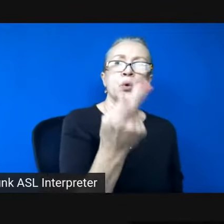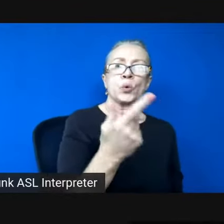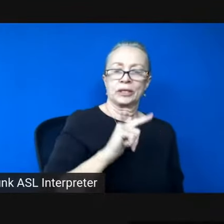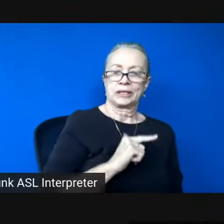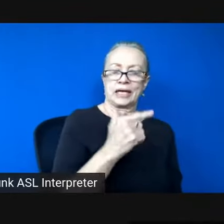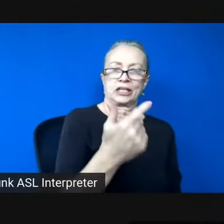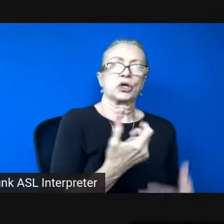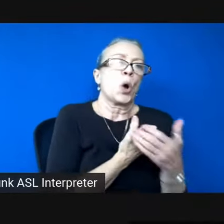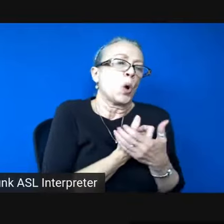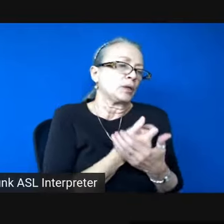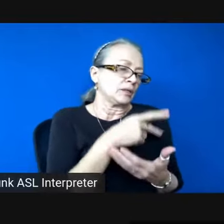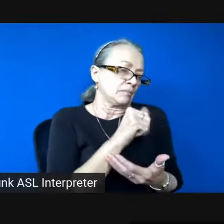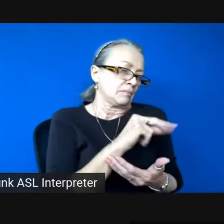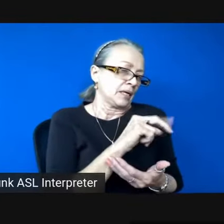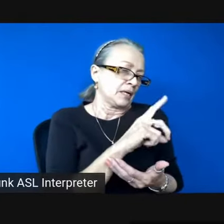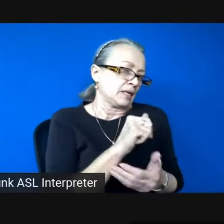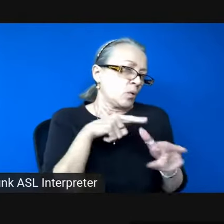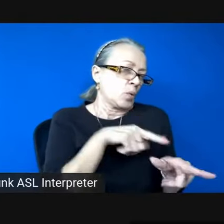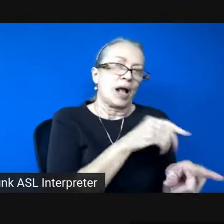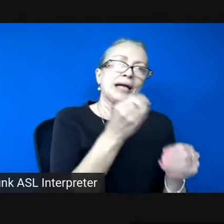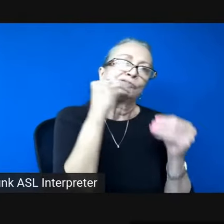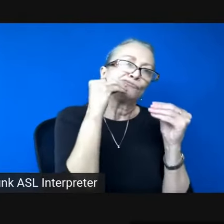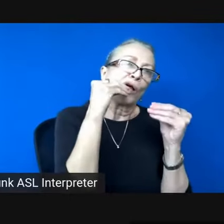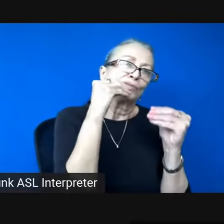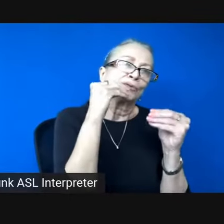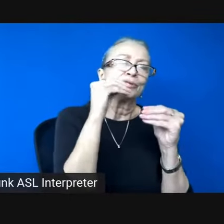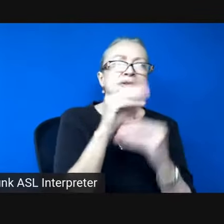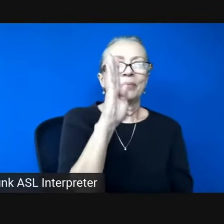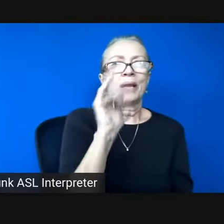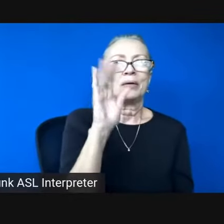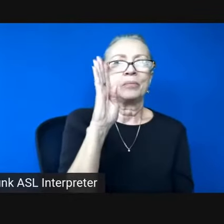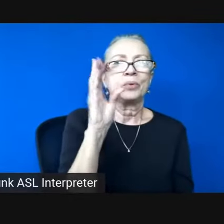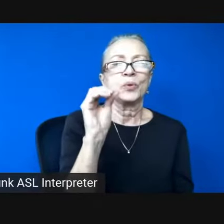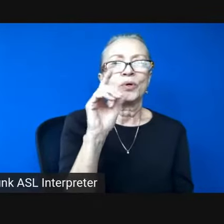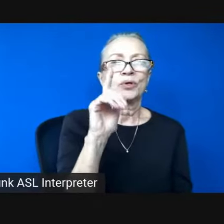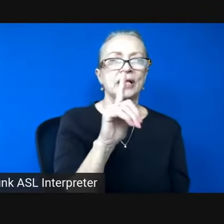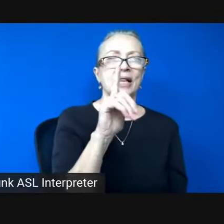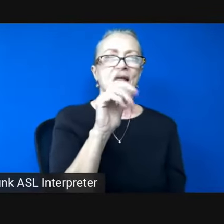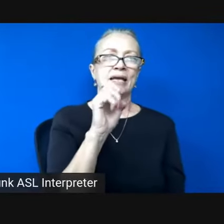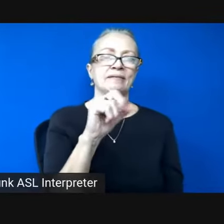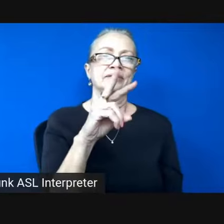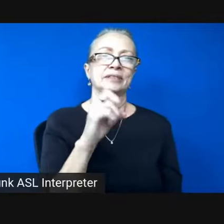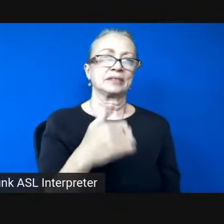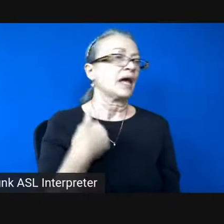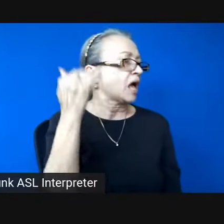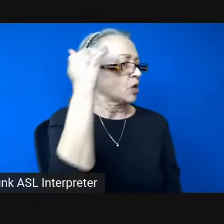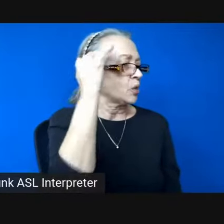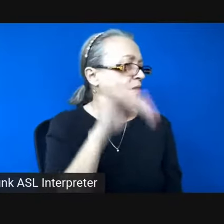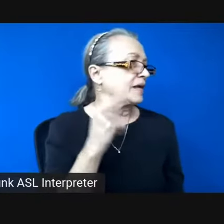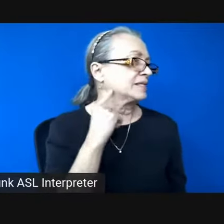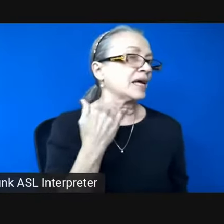munched on bamboo leaves and i know that rustle now i have awakened beside